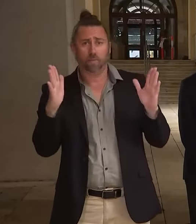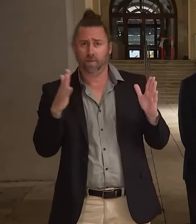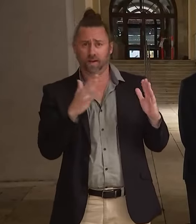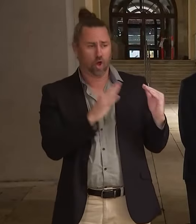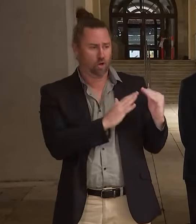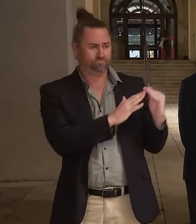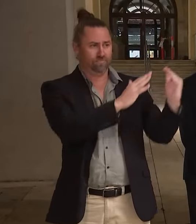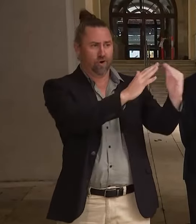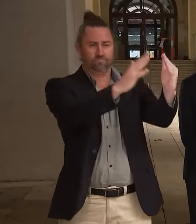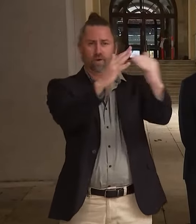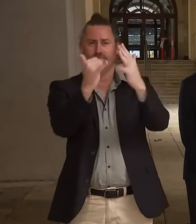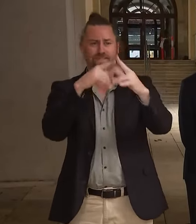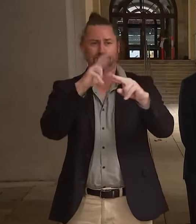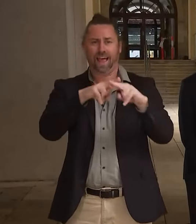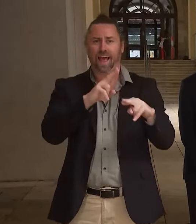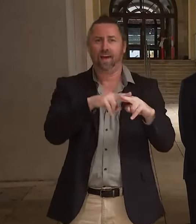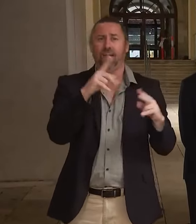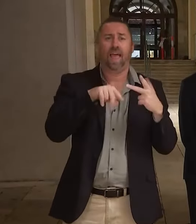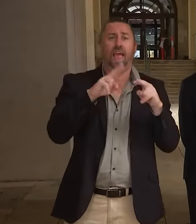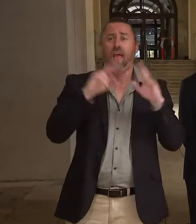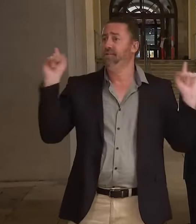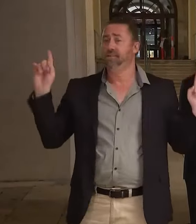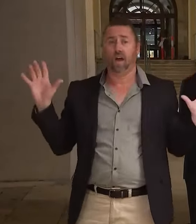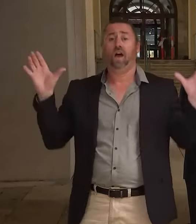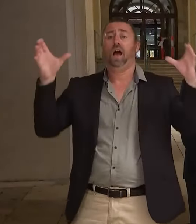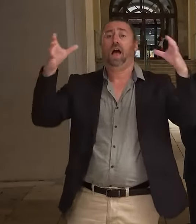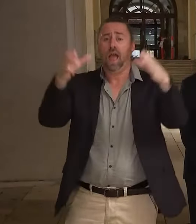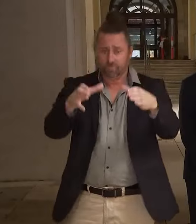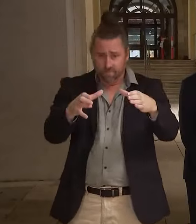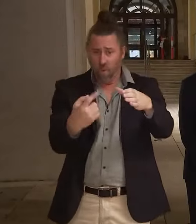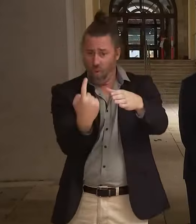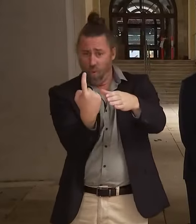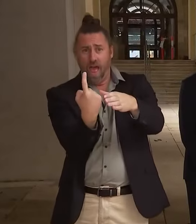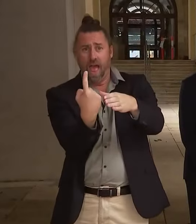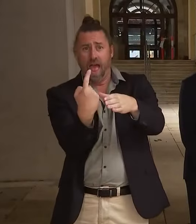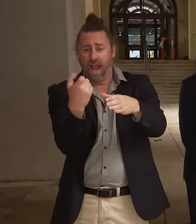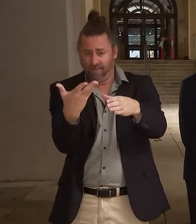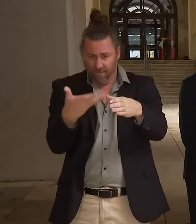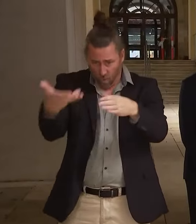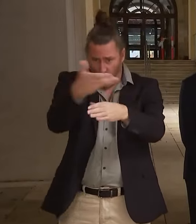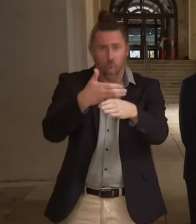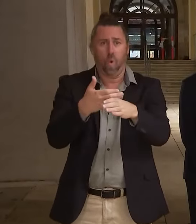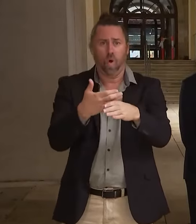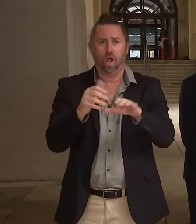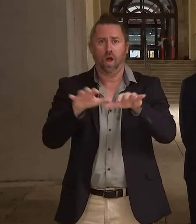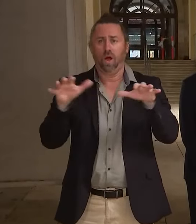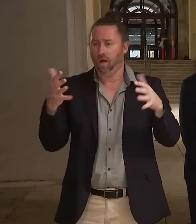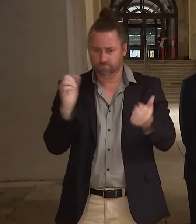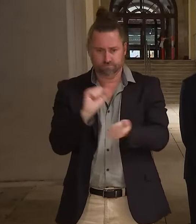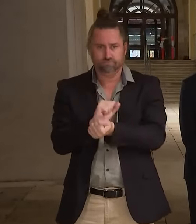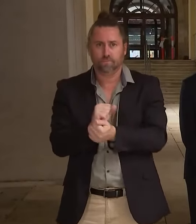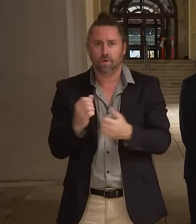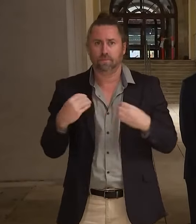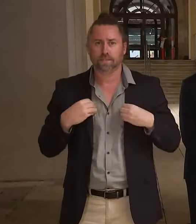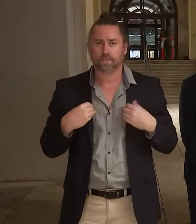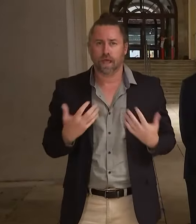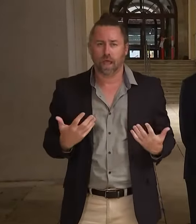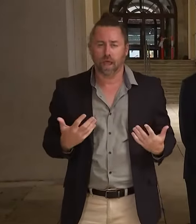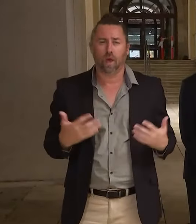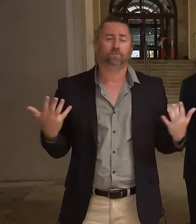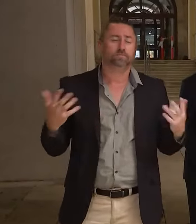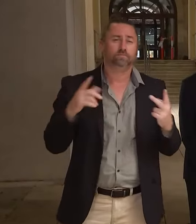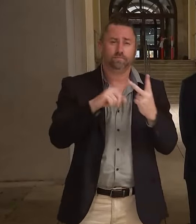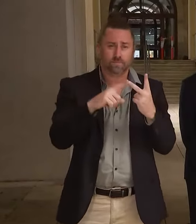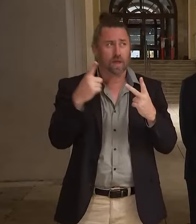necessarily disrupt the business if they can still be working, but from a safer environment. So we know that's one measure that can work. The masks